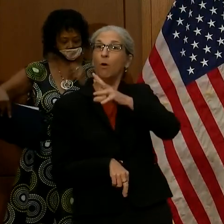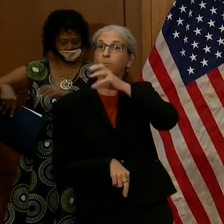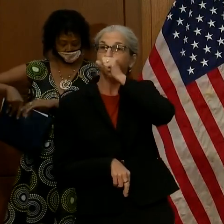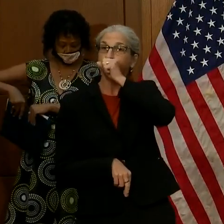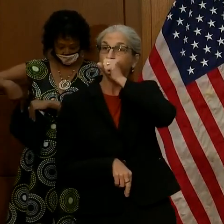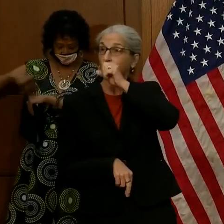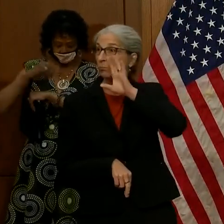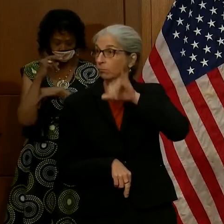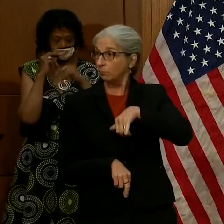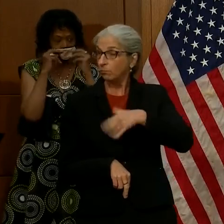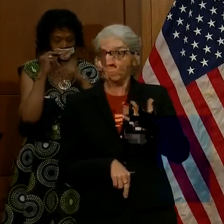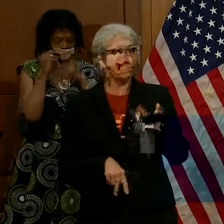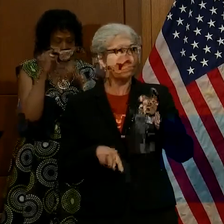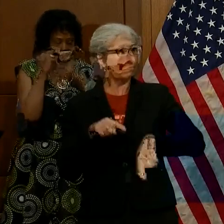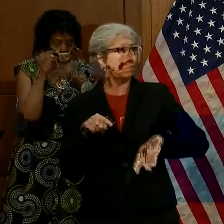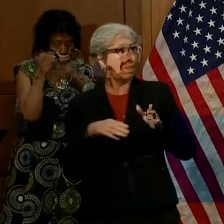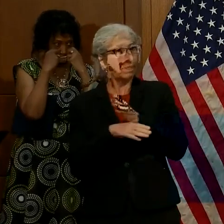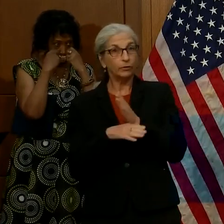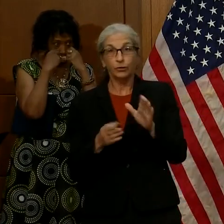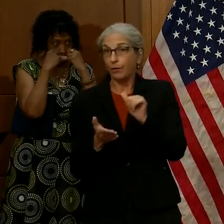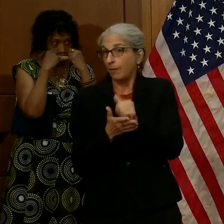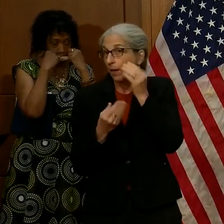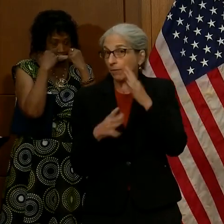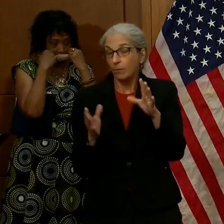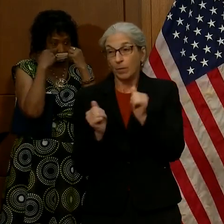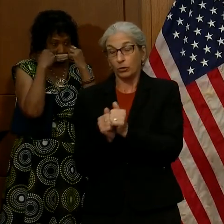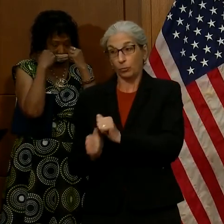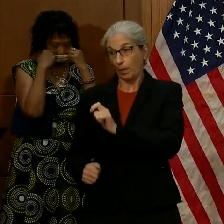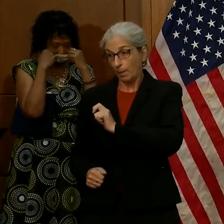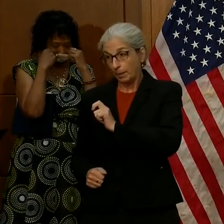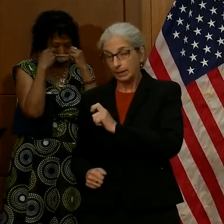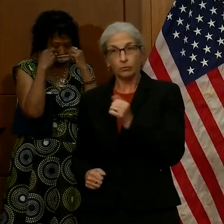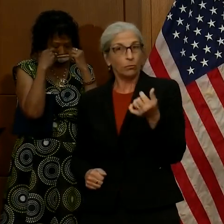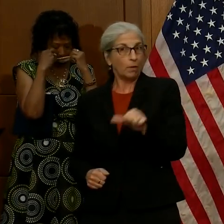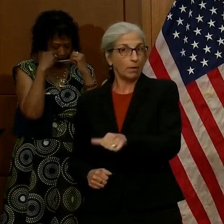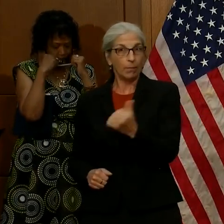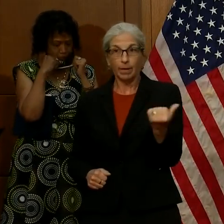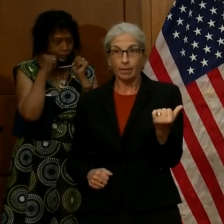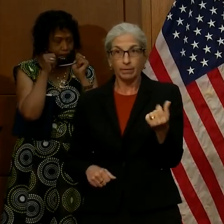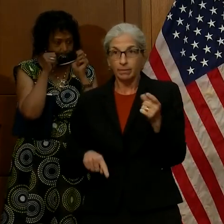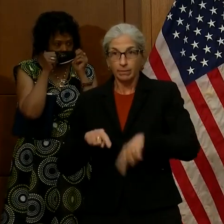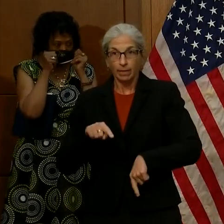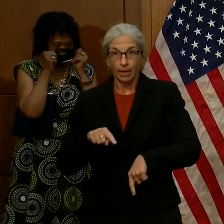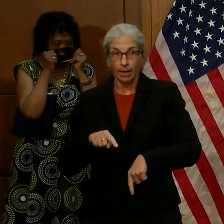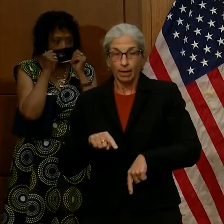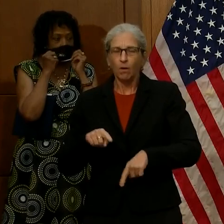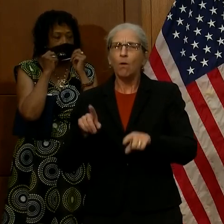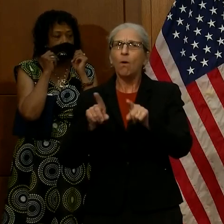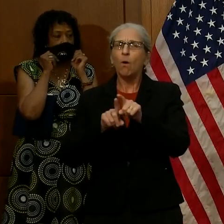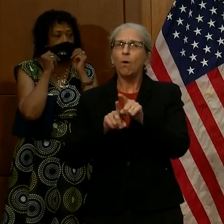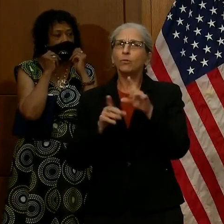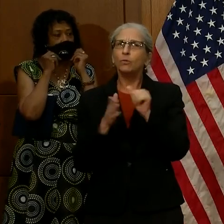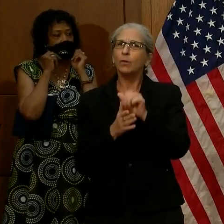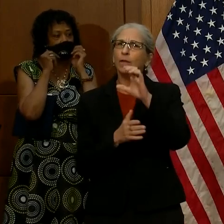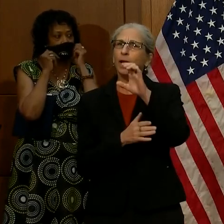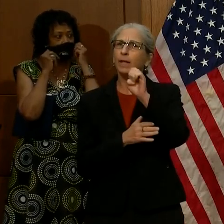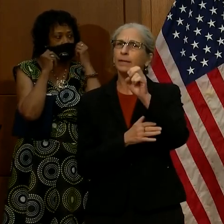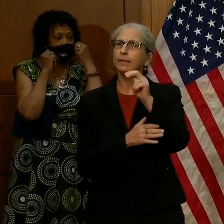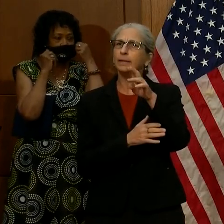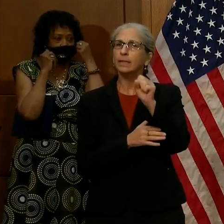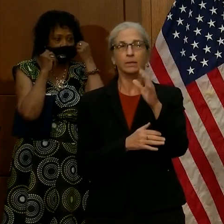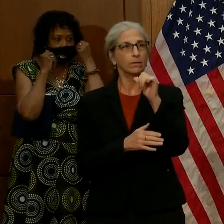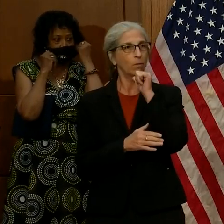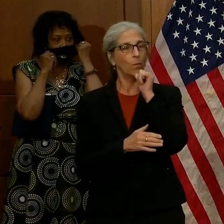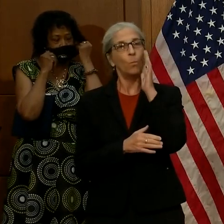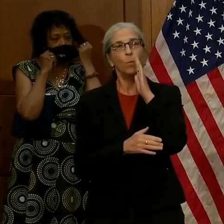your information cannot be shared with law enforcement or anyone else. Additionally, the census will not ask for your